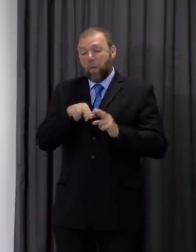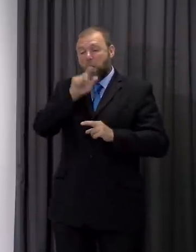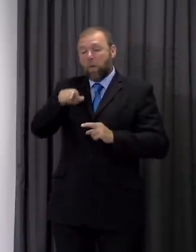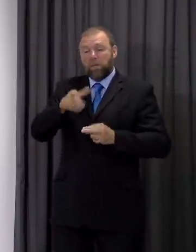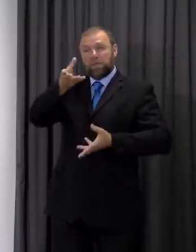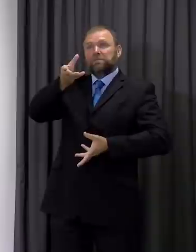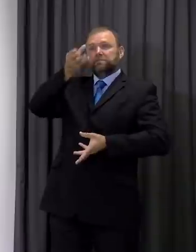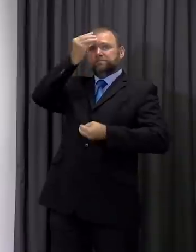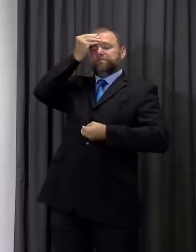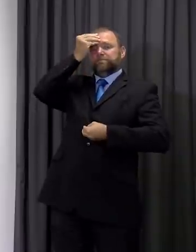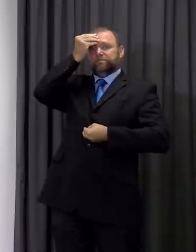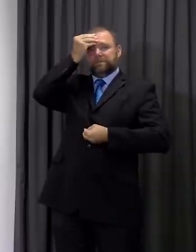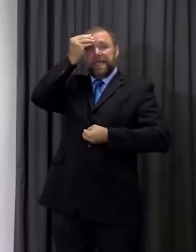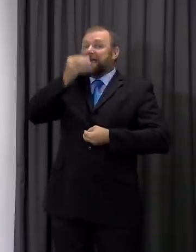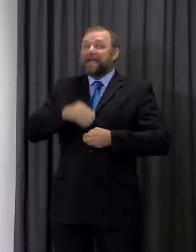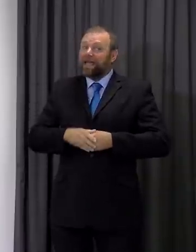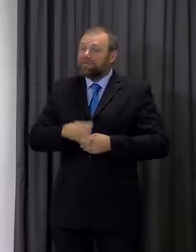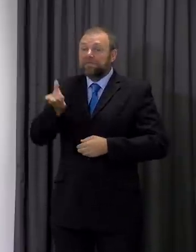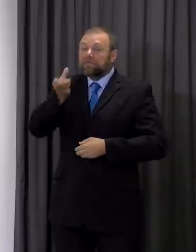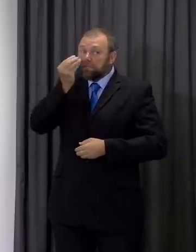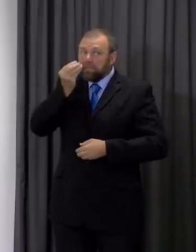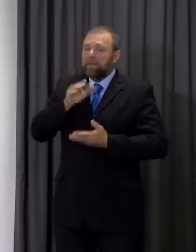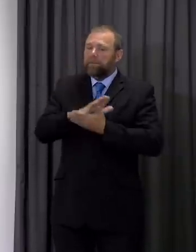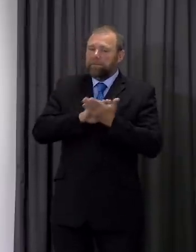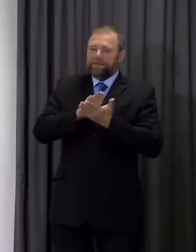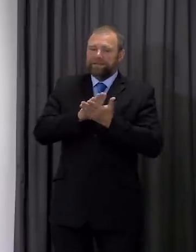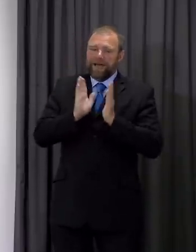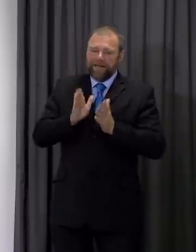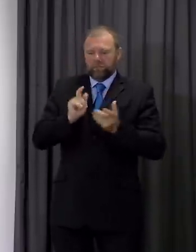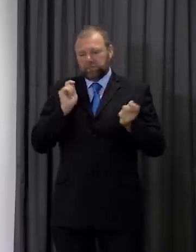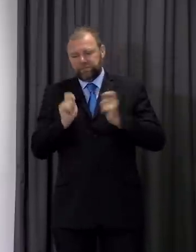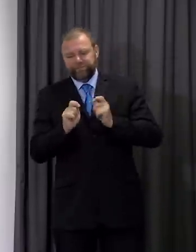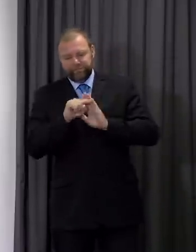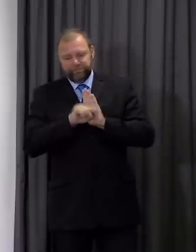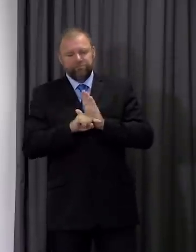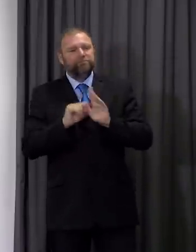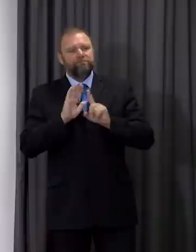otherwise we may have to take further measures that will affect all of us in different ways.